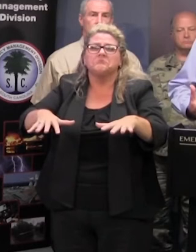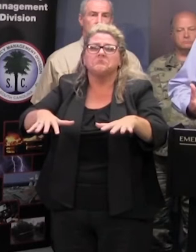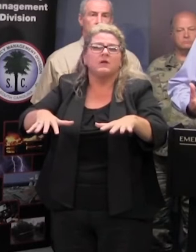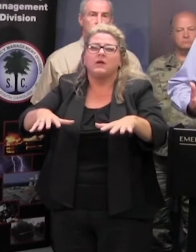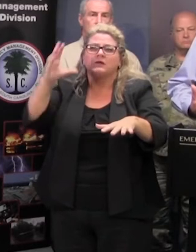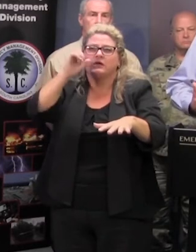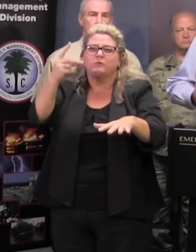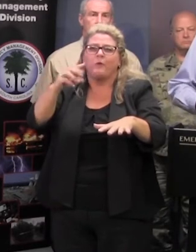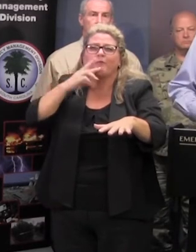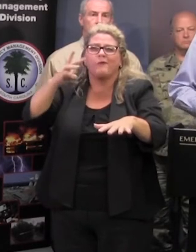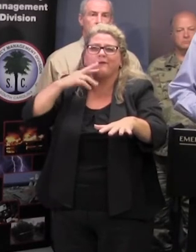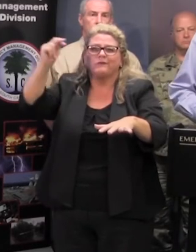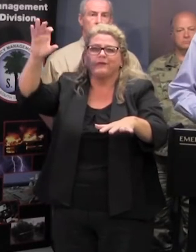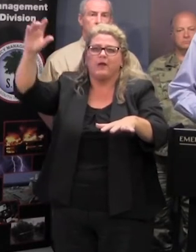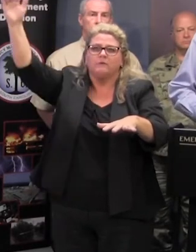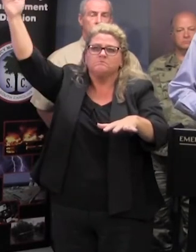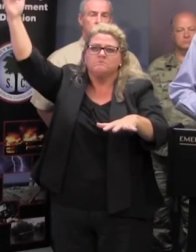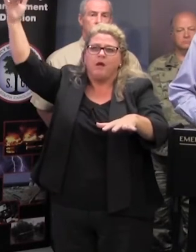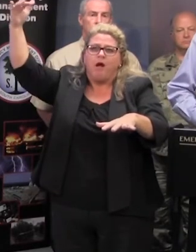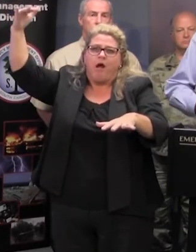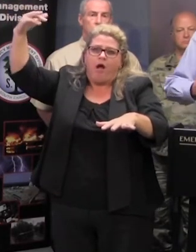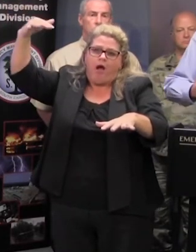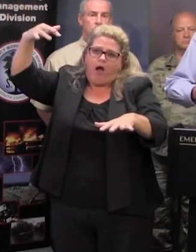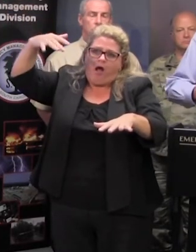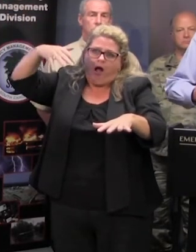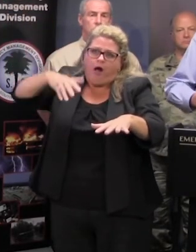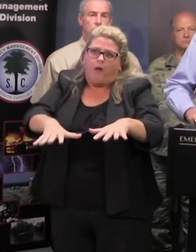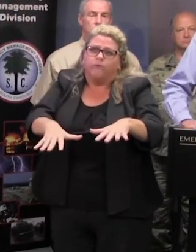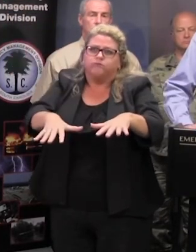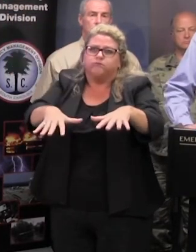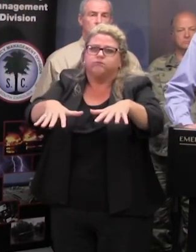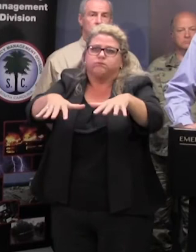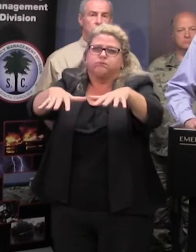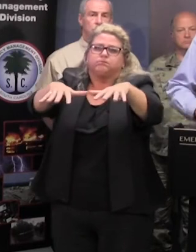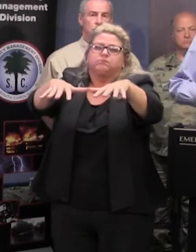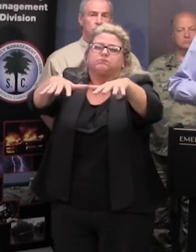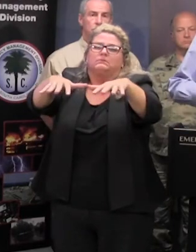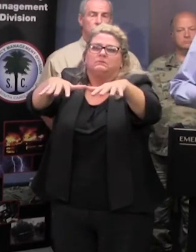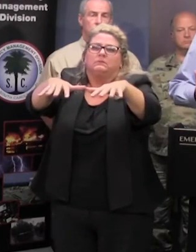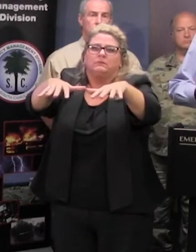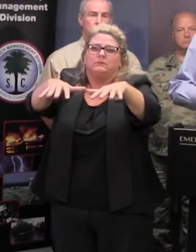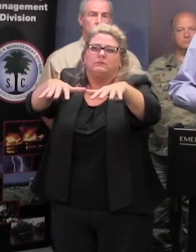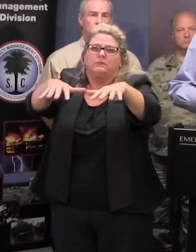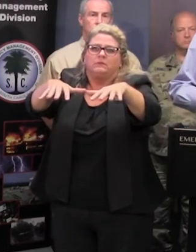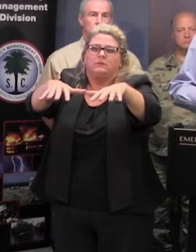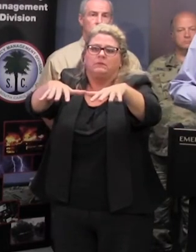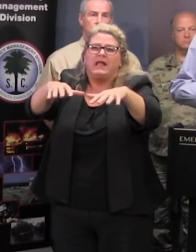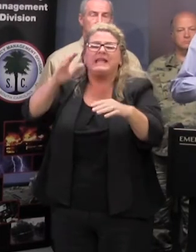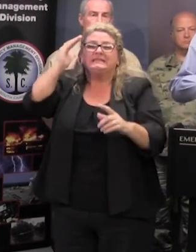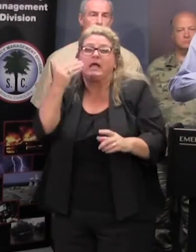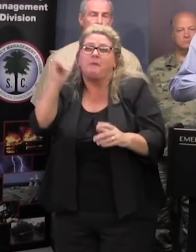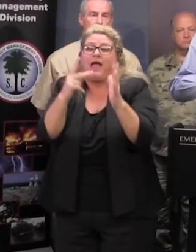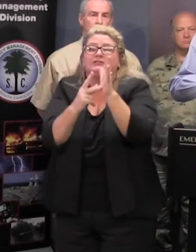next wave of wood out of north carolina which then will cause it to rise again so we may have not two flood events